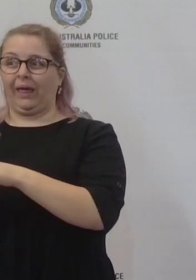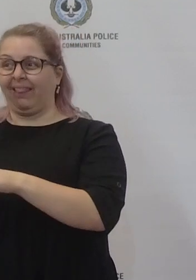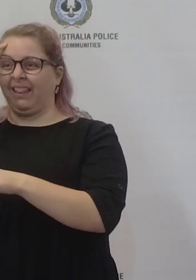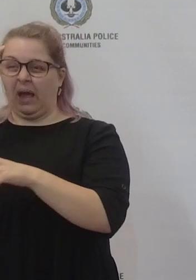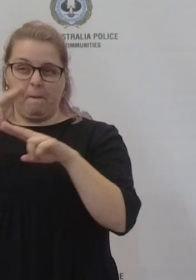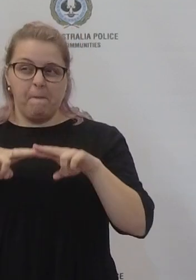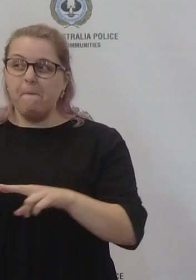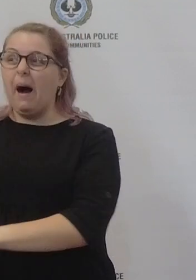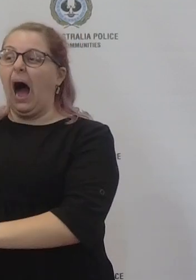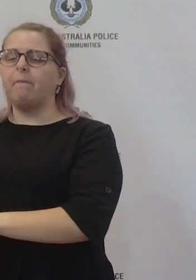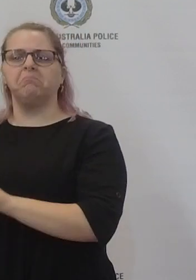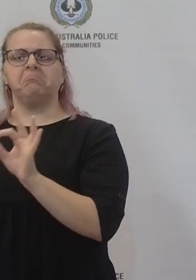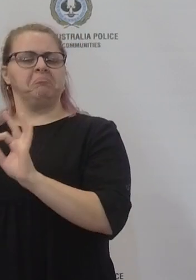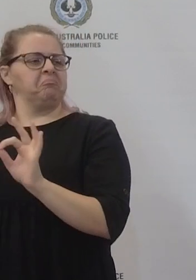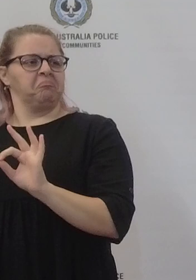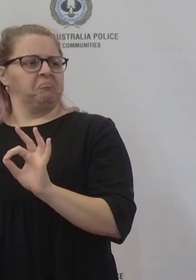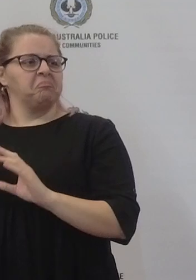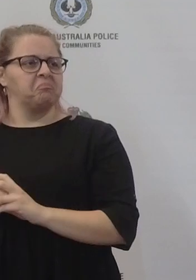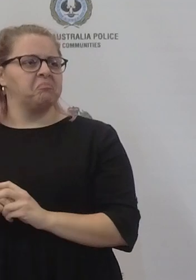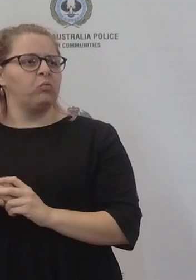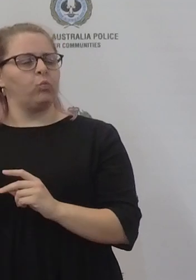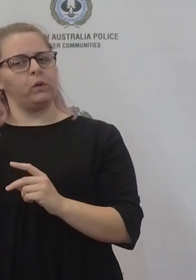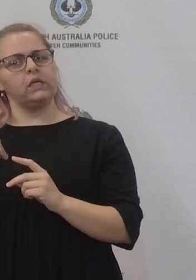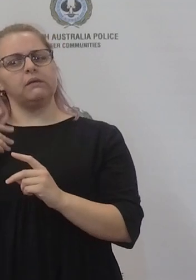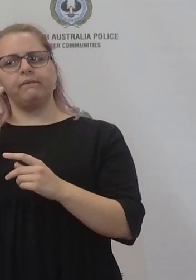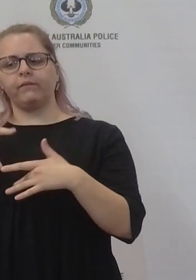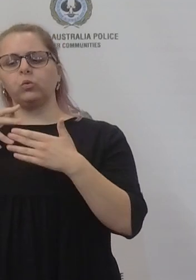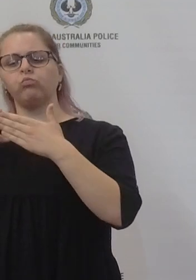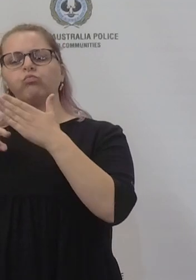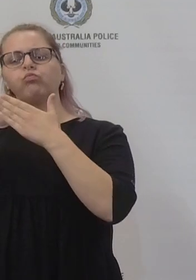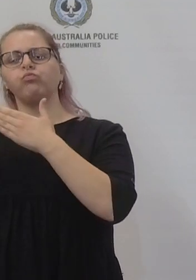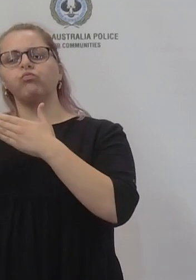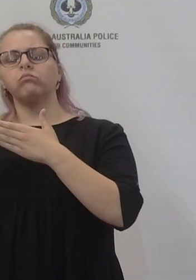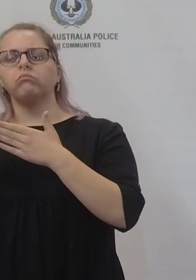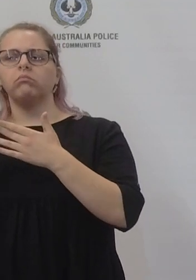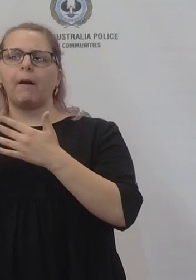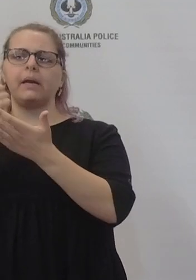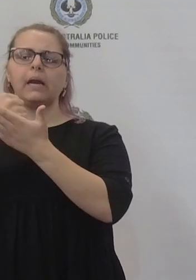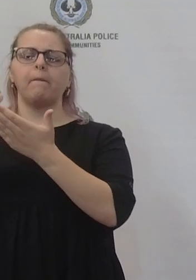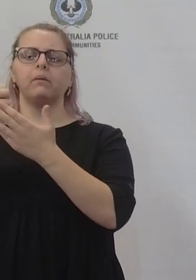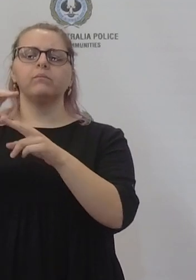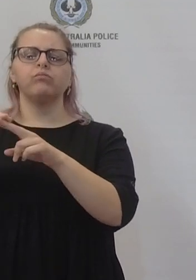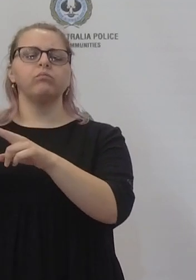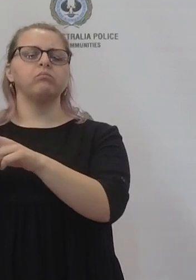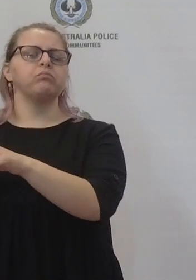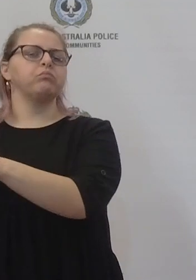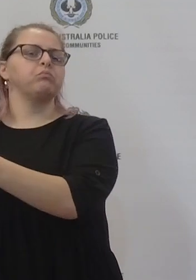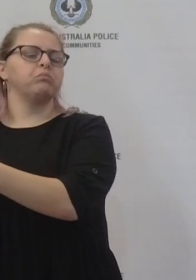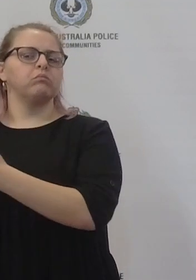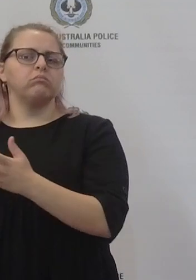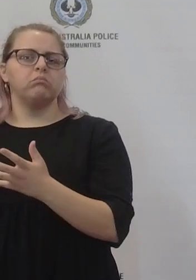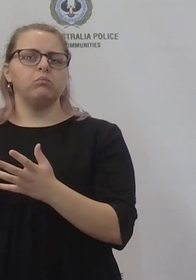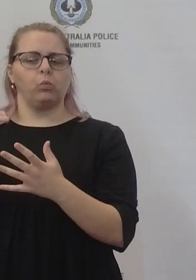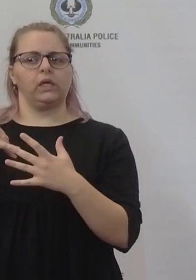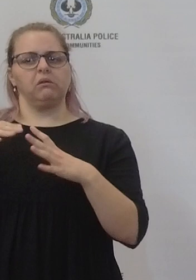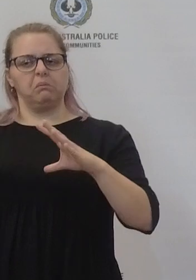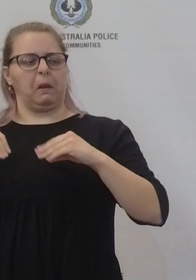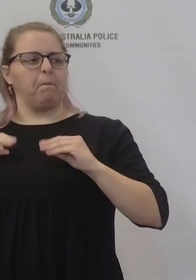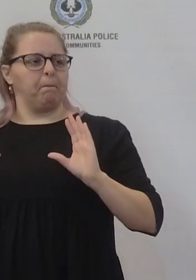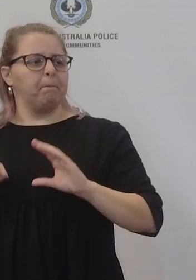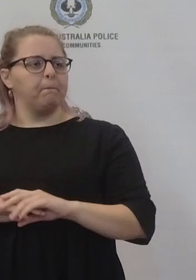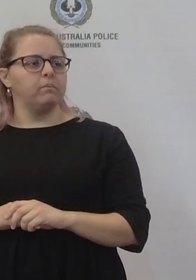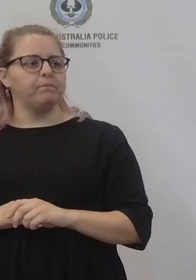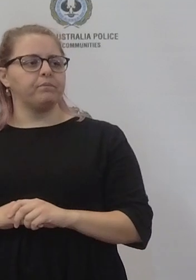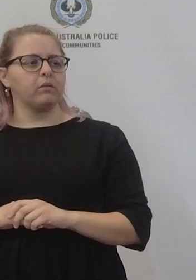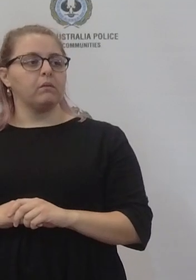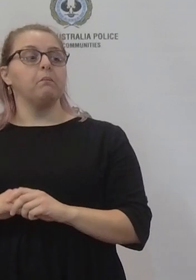and we've shared the modelling that shows that we have a clear understanding of where we're heading and what we're anticipating in terms of coming down the other side of that peak